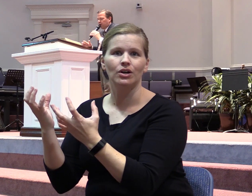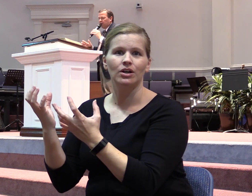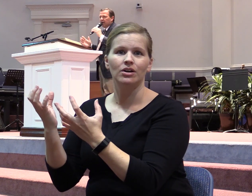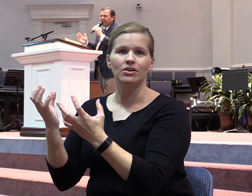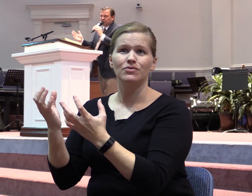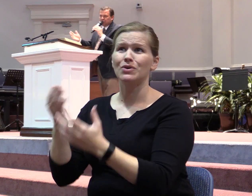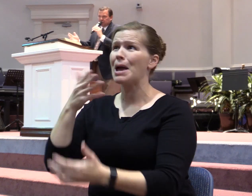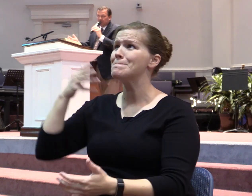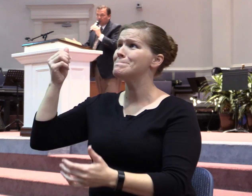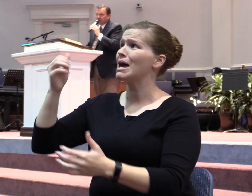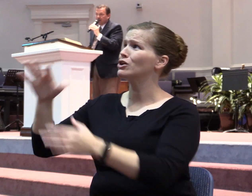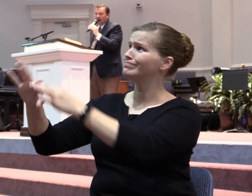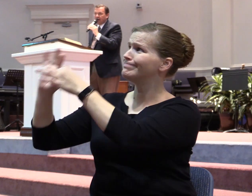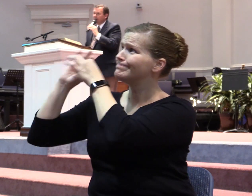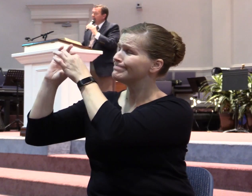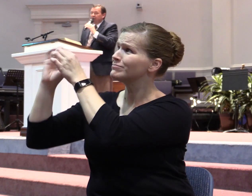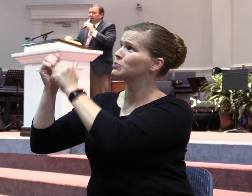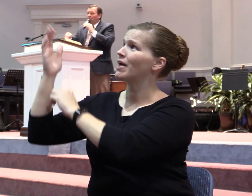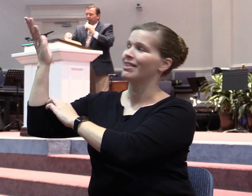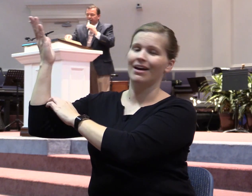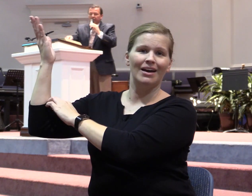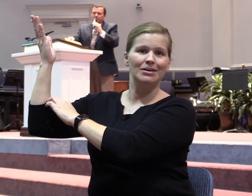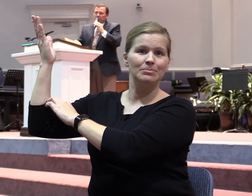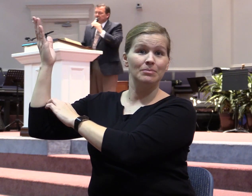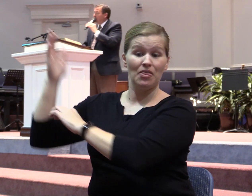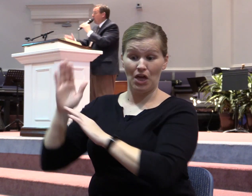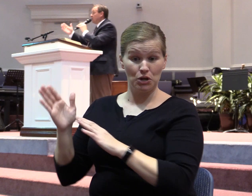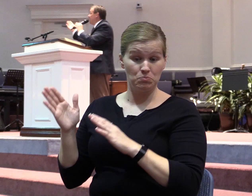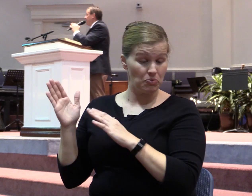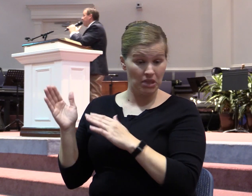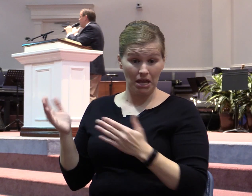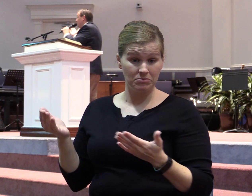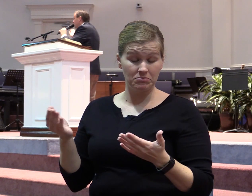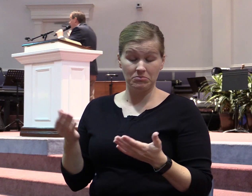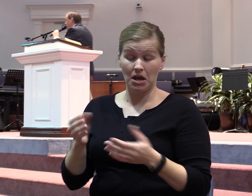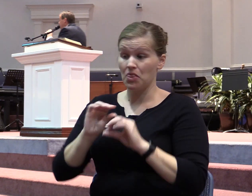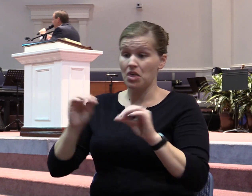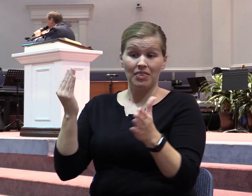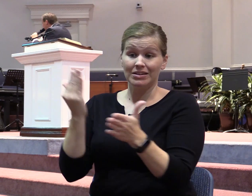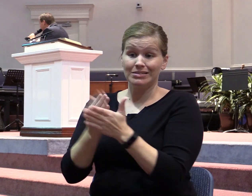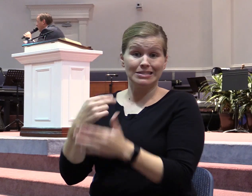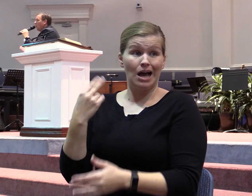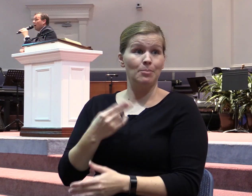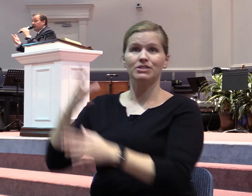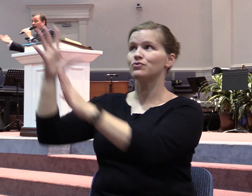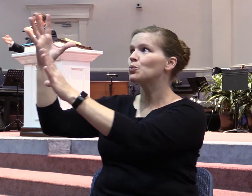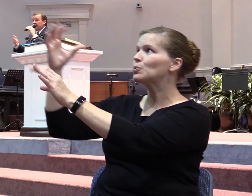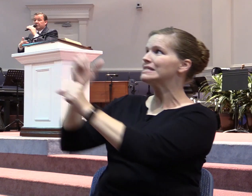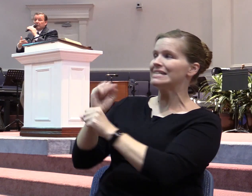relationship with God, then according to this principle, there's nothing that would stop us from getting what God says that